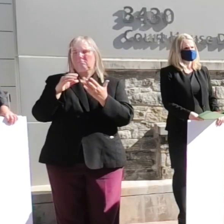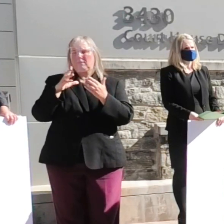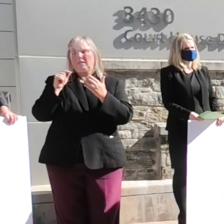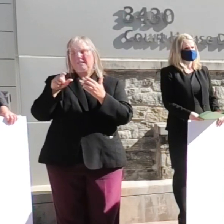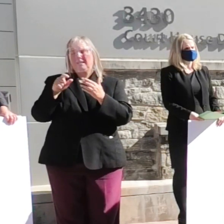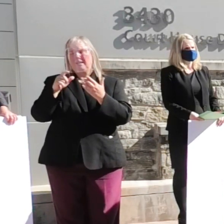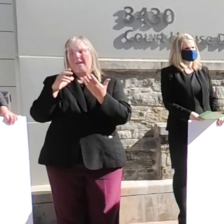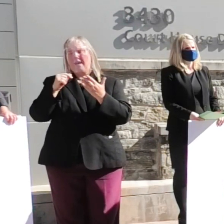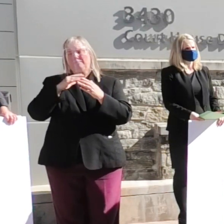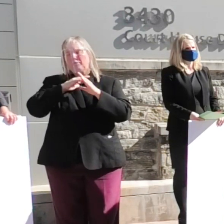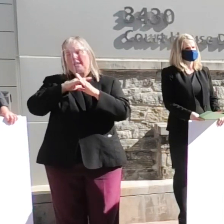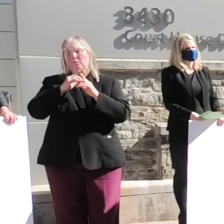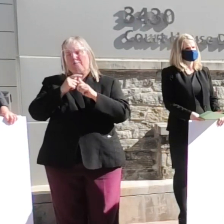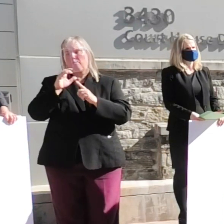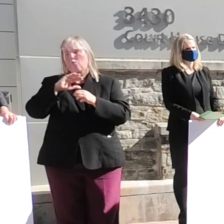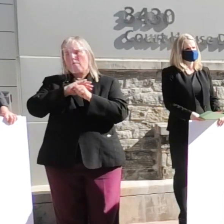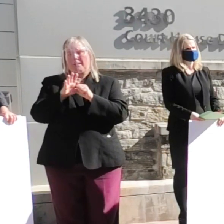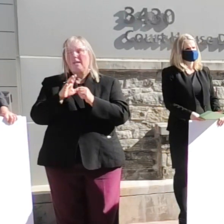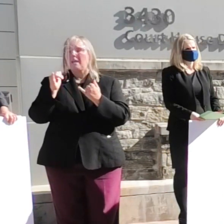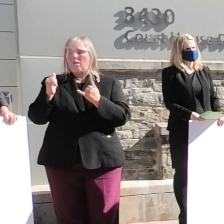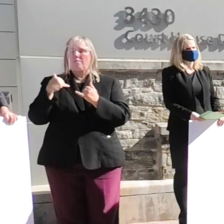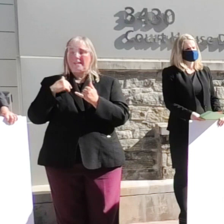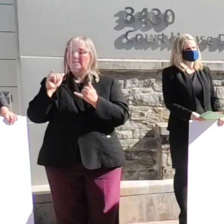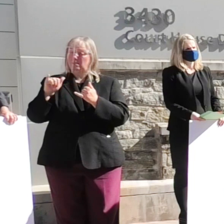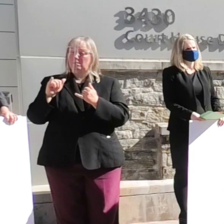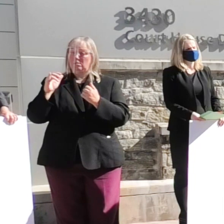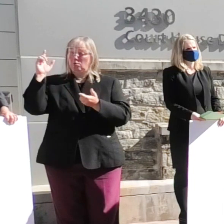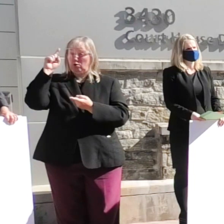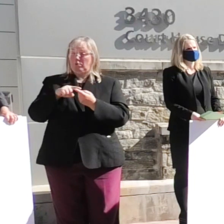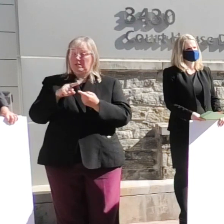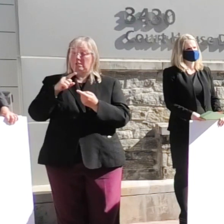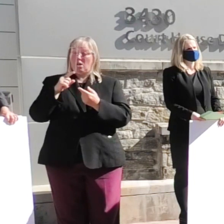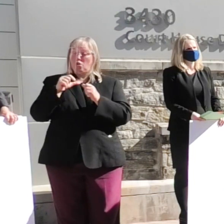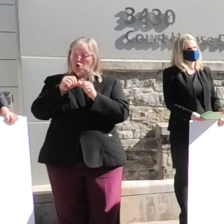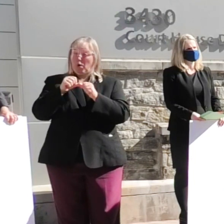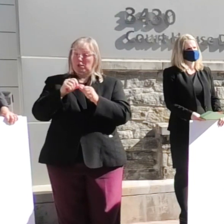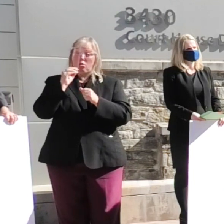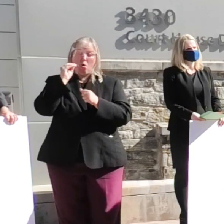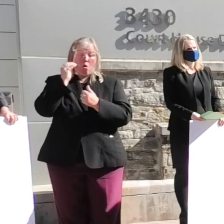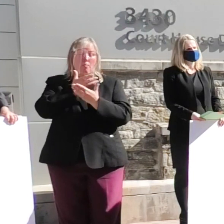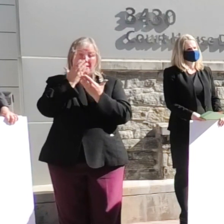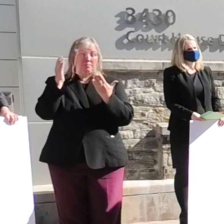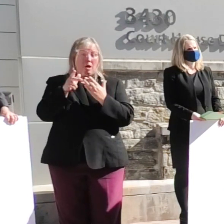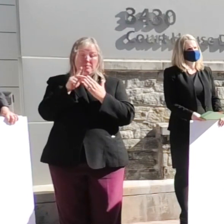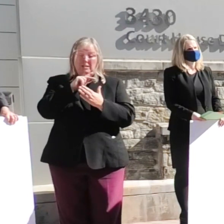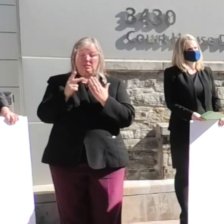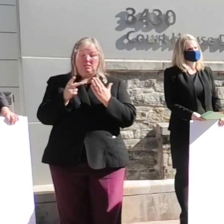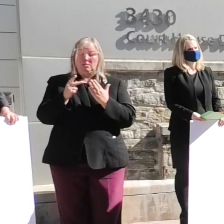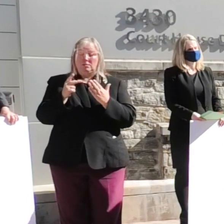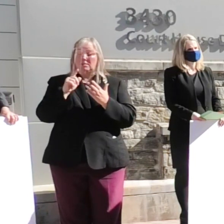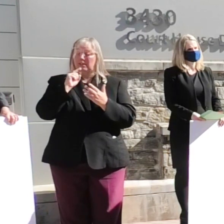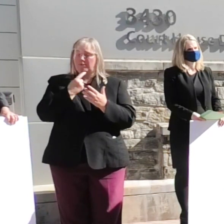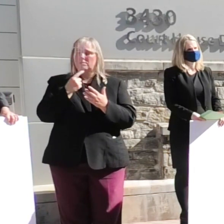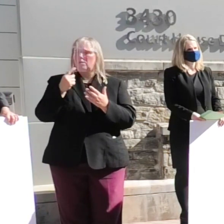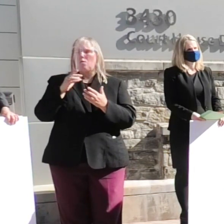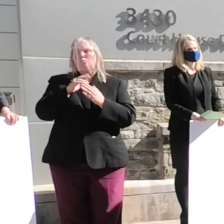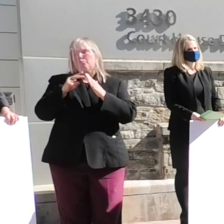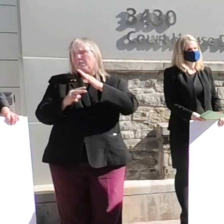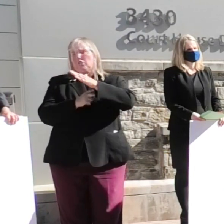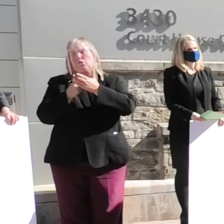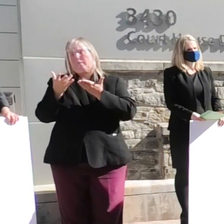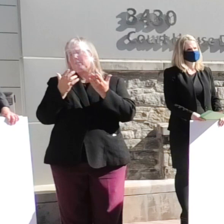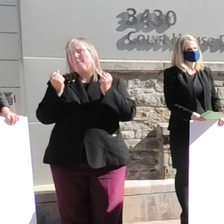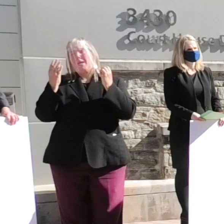housing solution this has decreased the chronically homeless population significantly Bridges is serving many more households